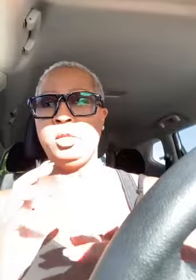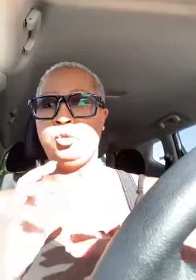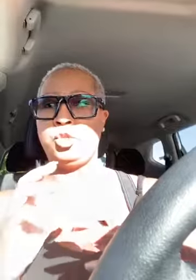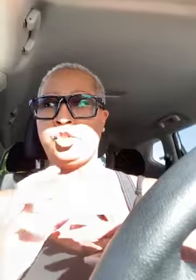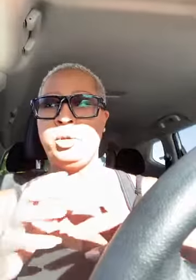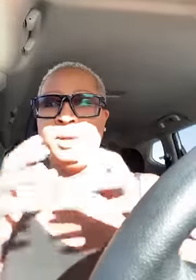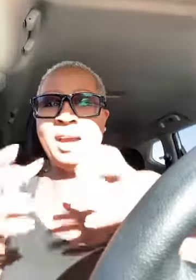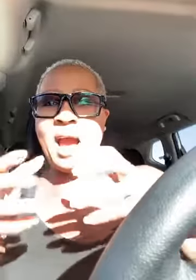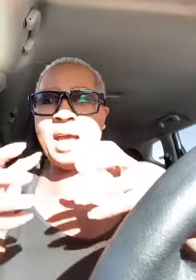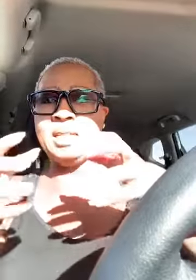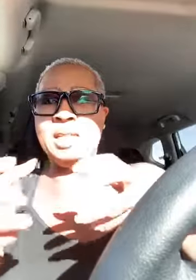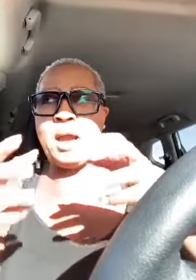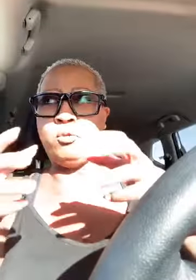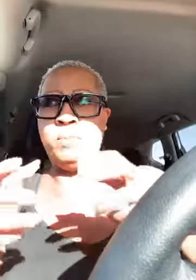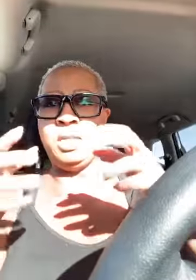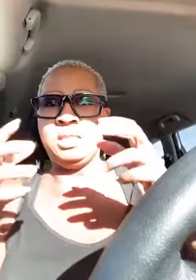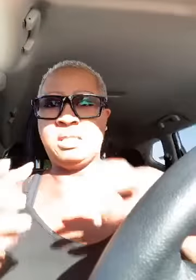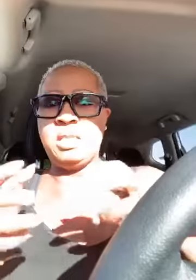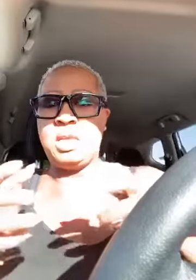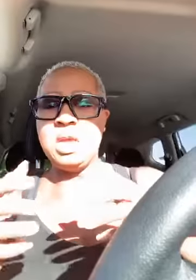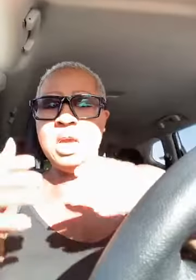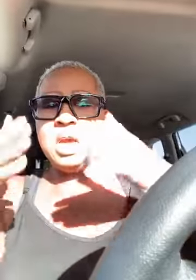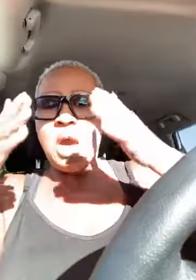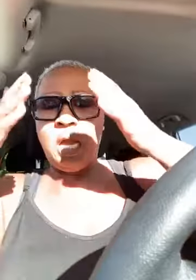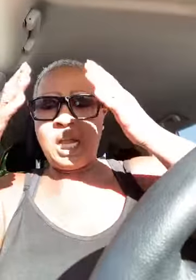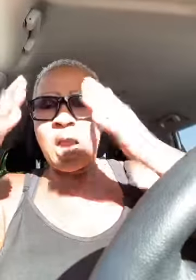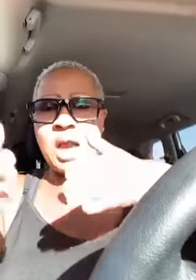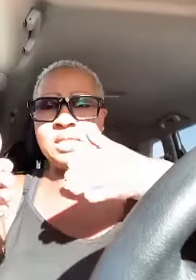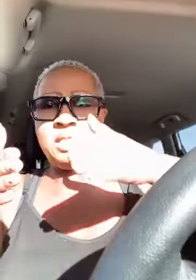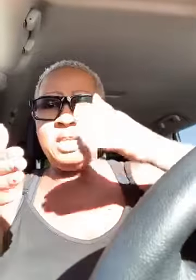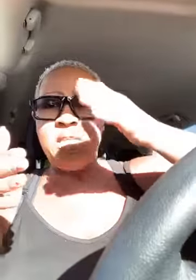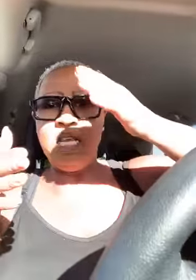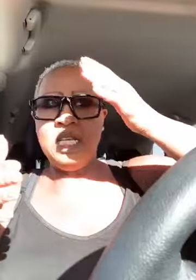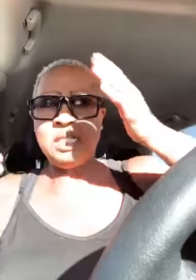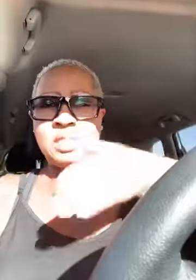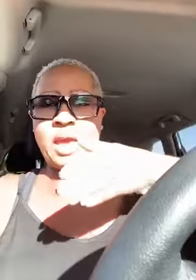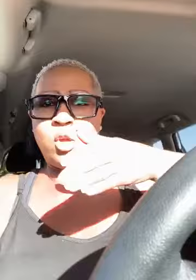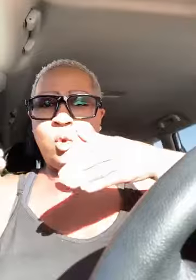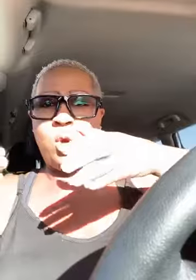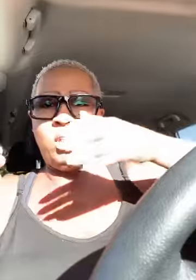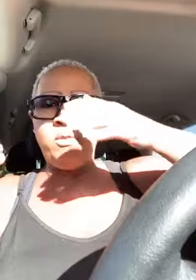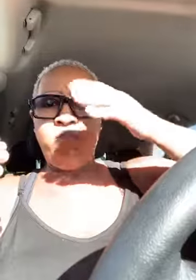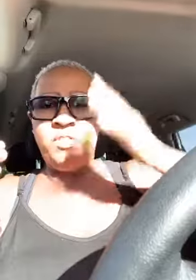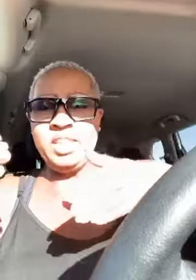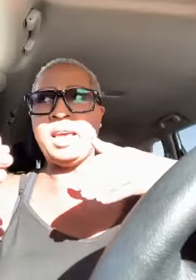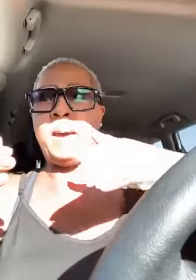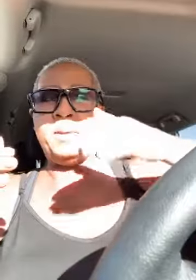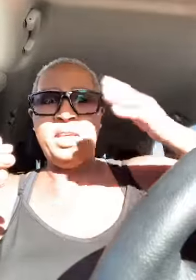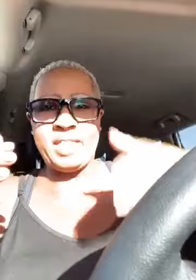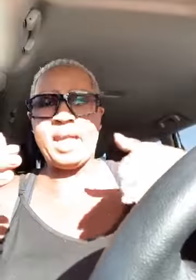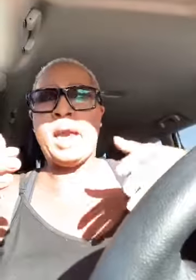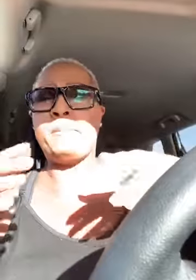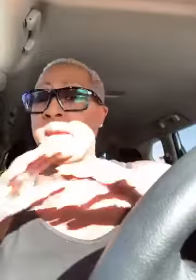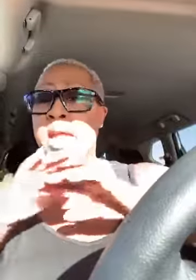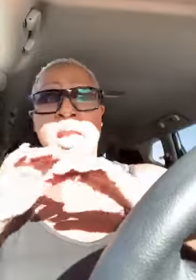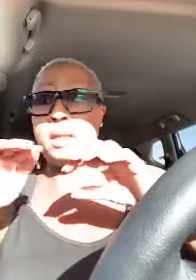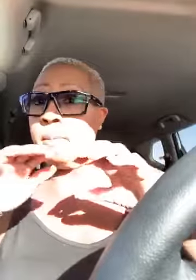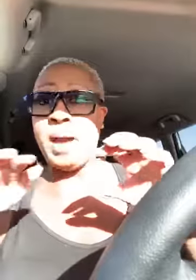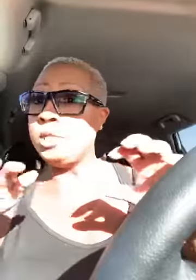mentorship god allowed me to see a constant cycle of this happening that happening and now mind